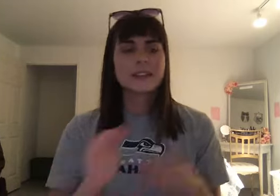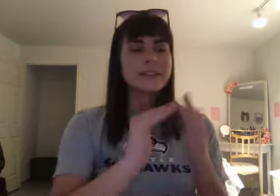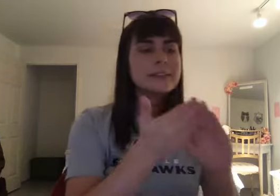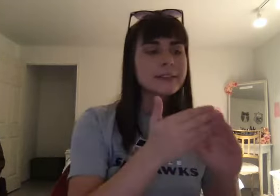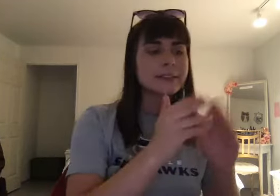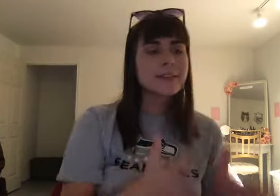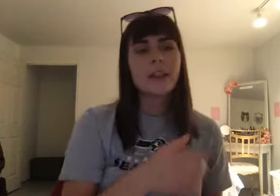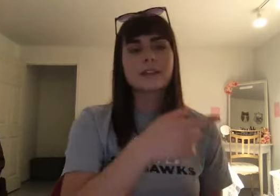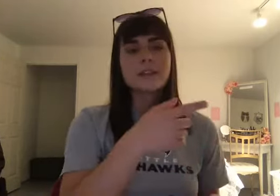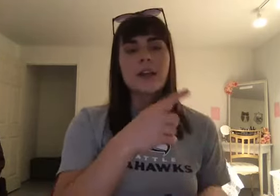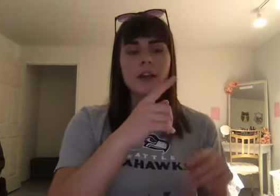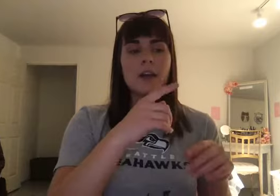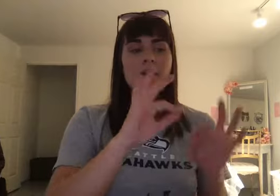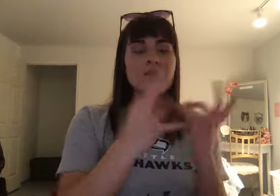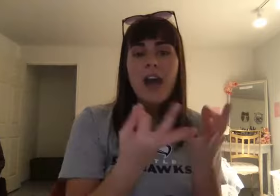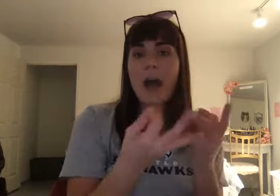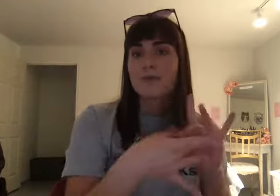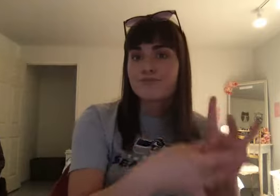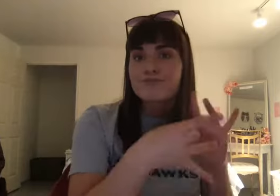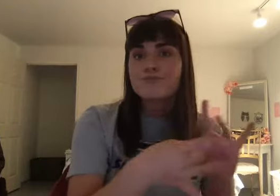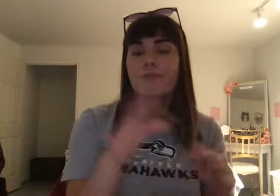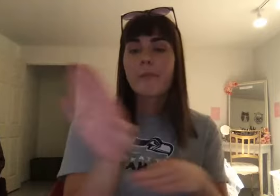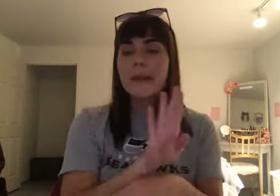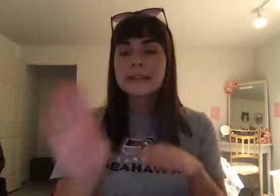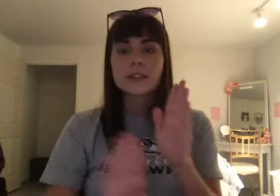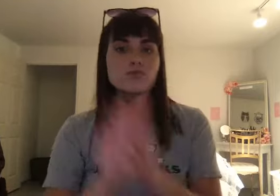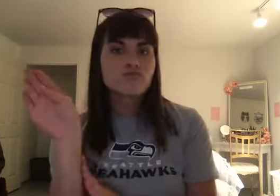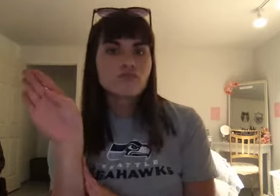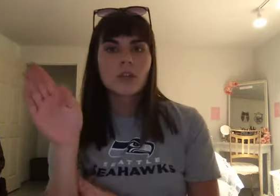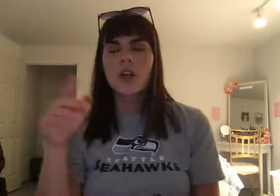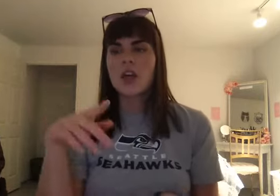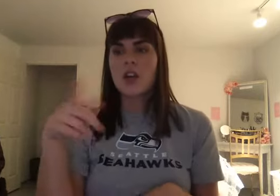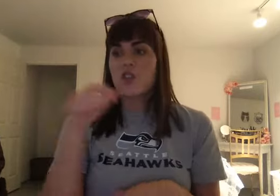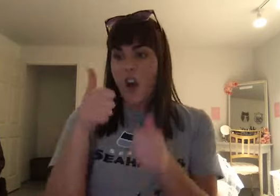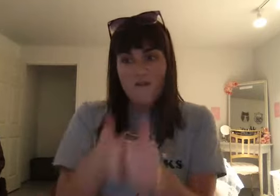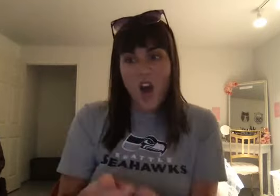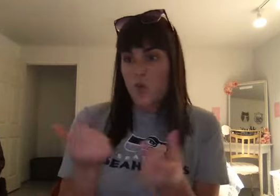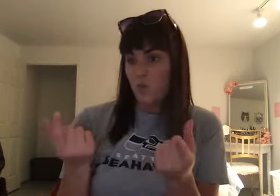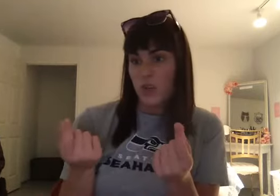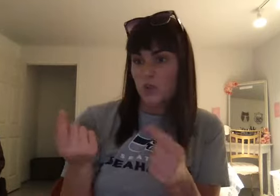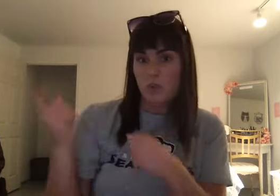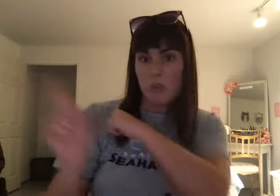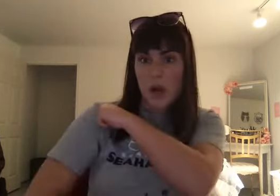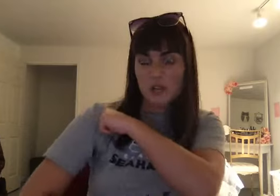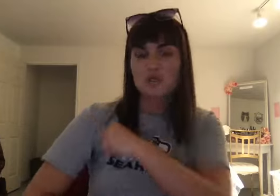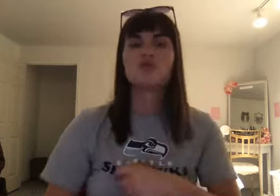affects. relations. How you conduct. Criminal activities. And the interesting thing. that. This. These laws.